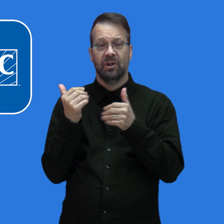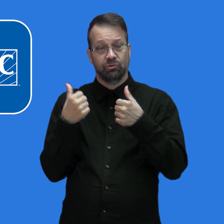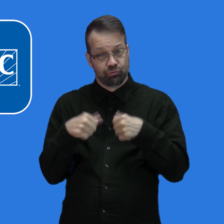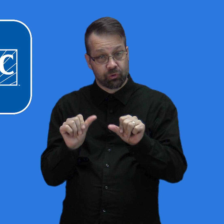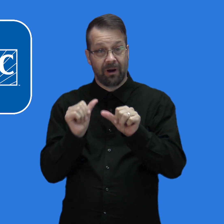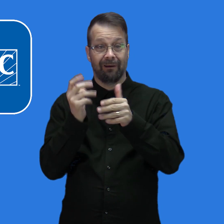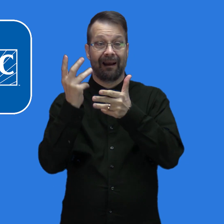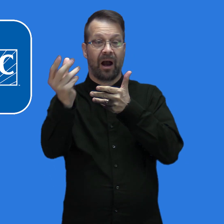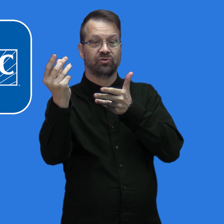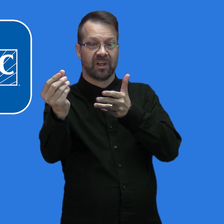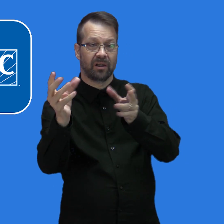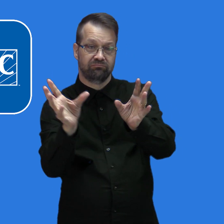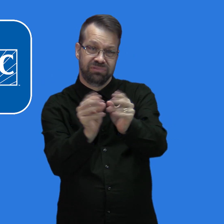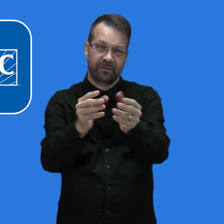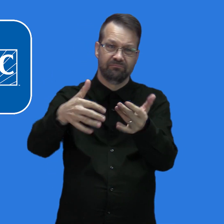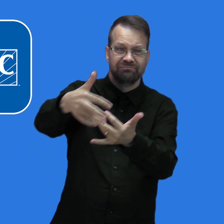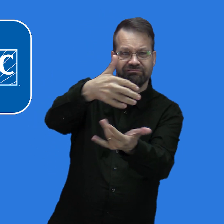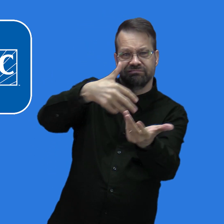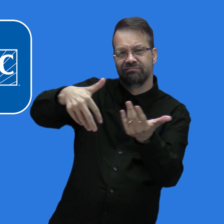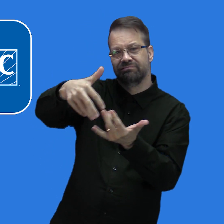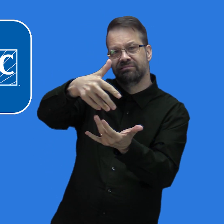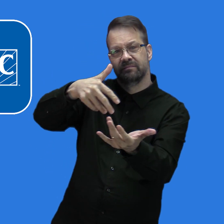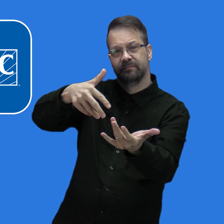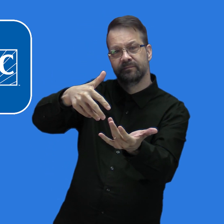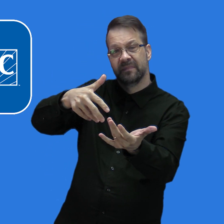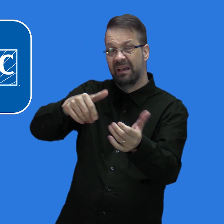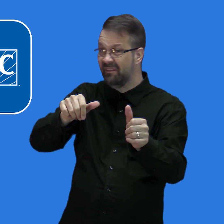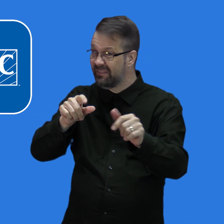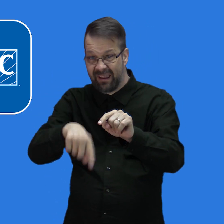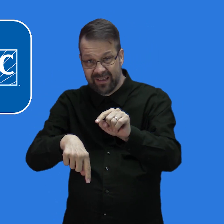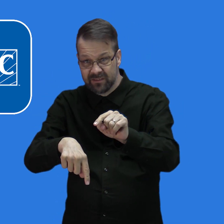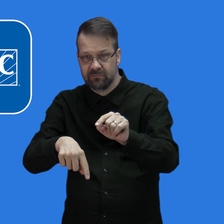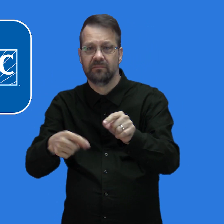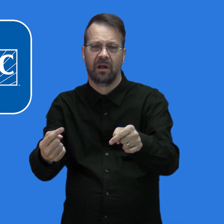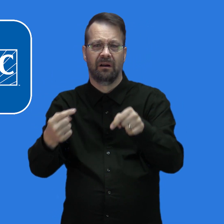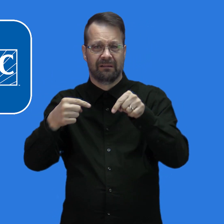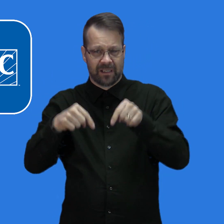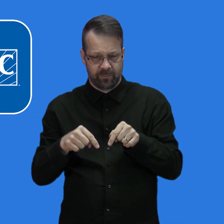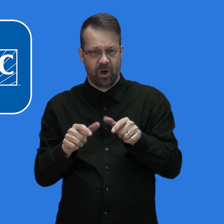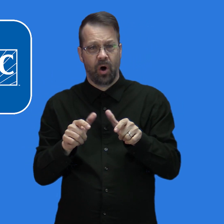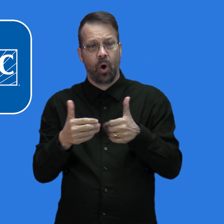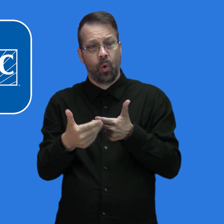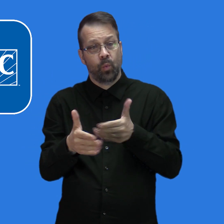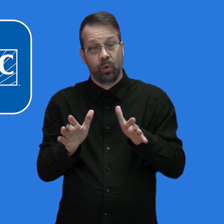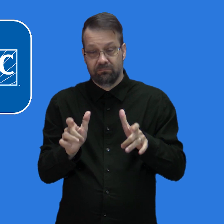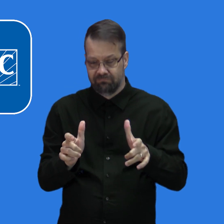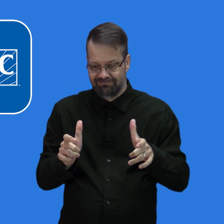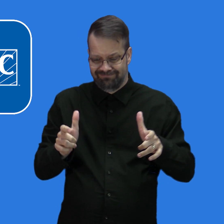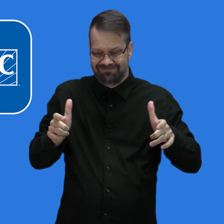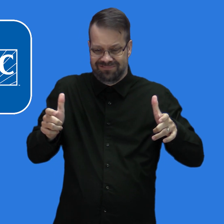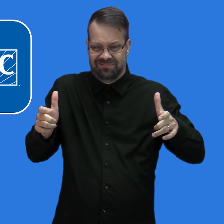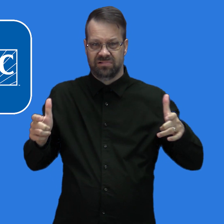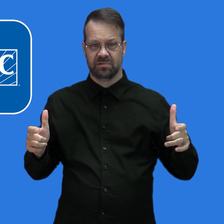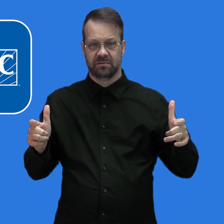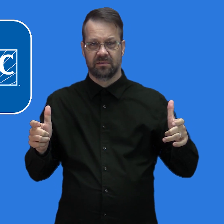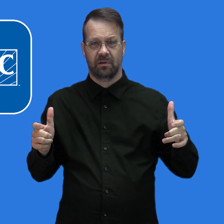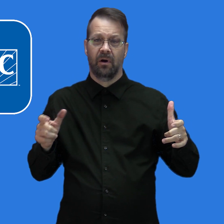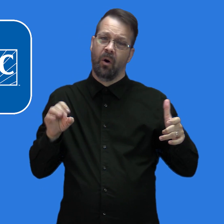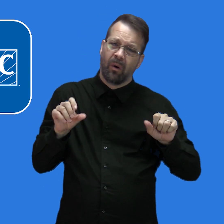Gathering outdoors is best. When that is not possible, gather in larger rooms or areas